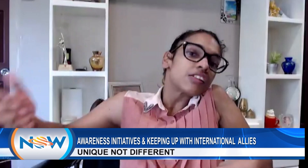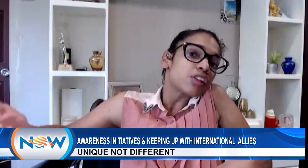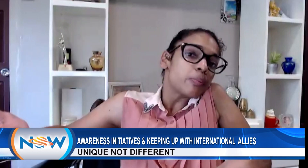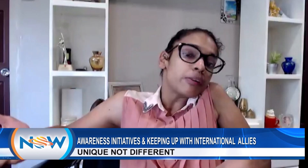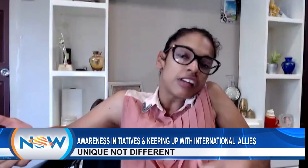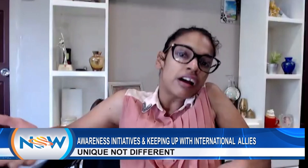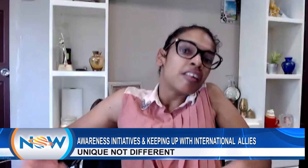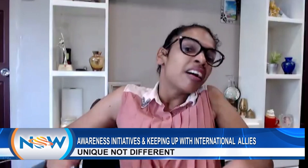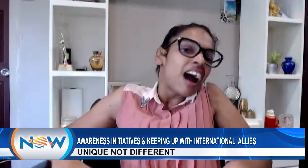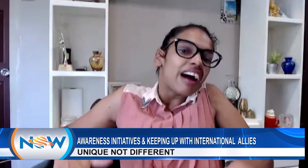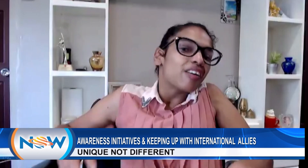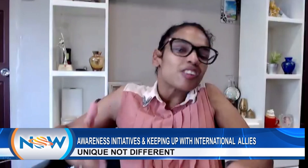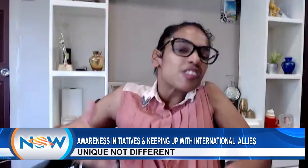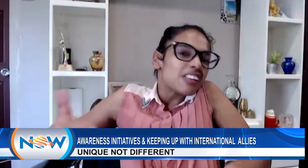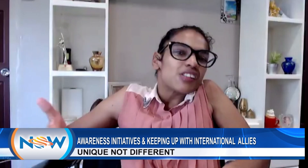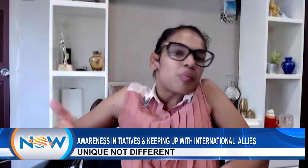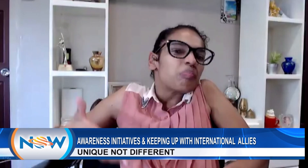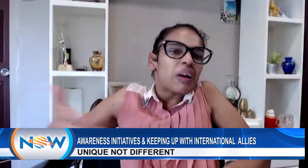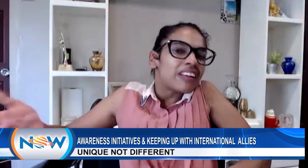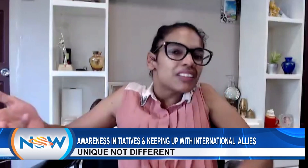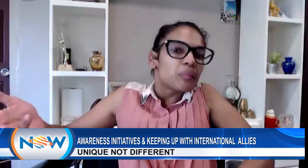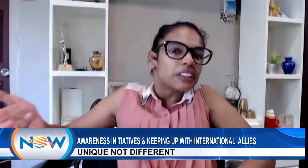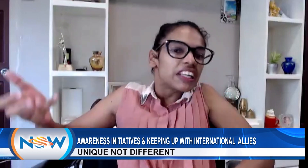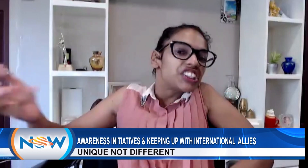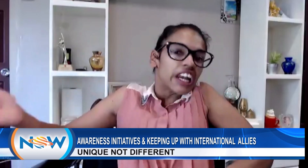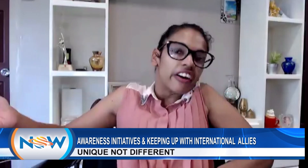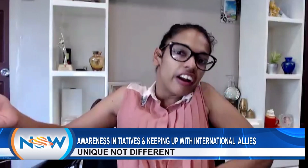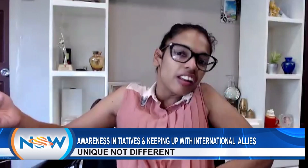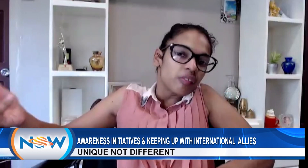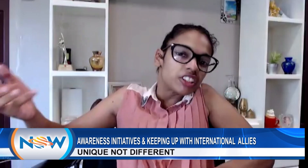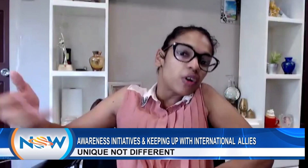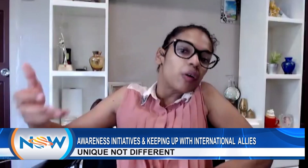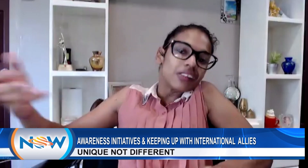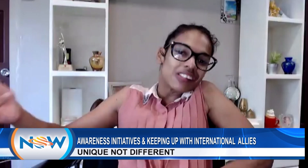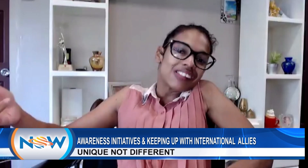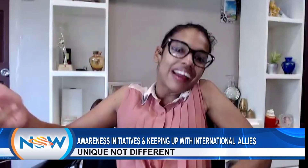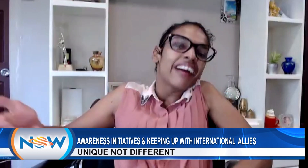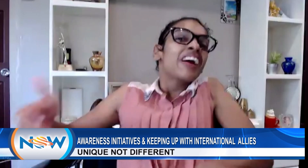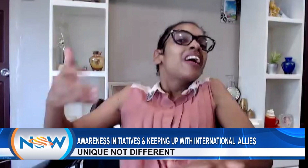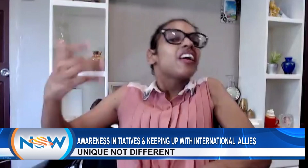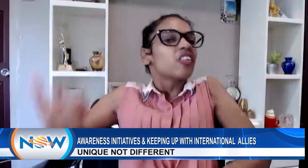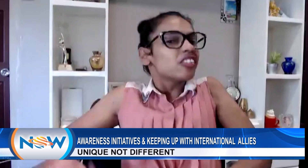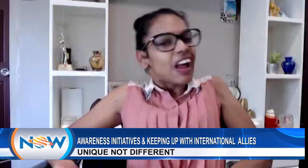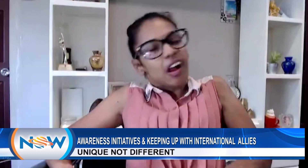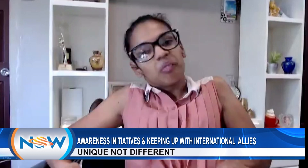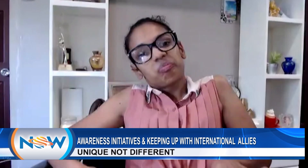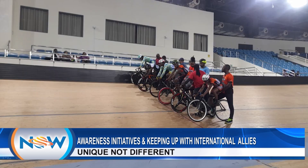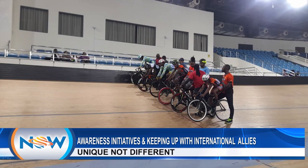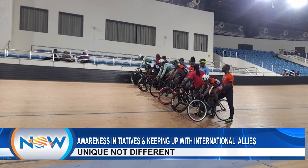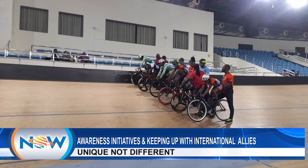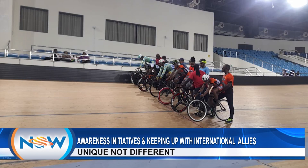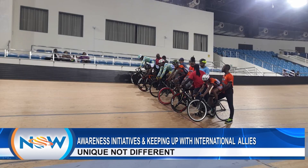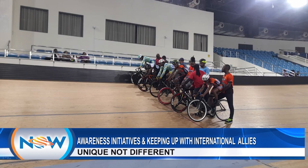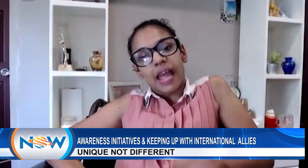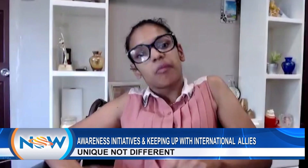interpreter and also my interpreter in general. She always is here, you know, volunteering her time.